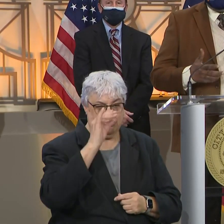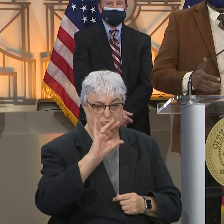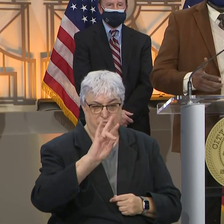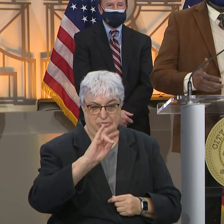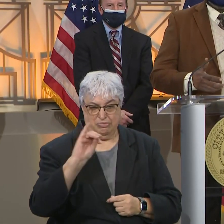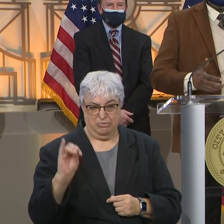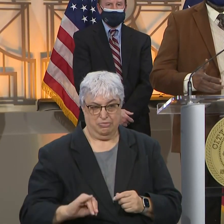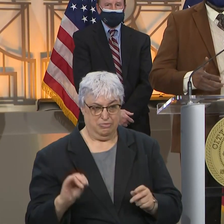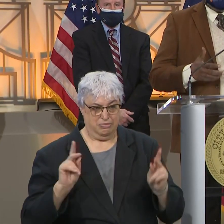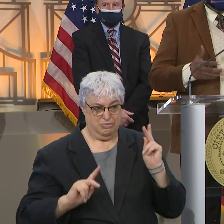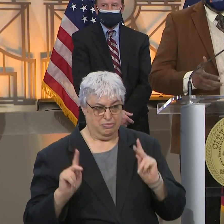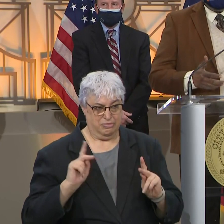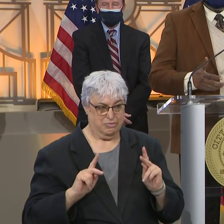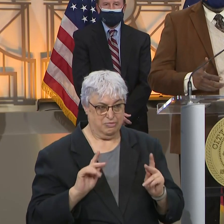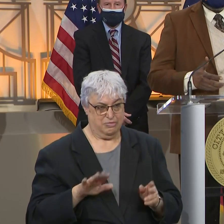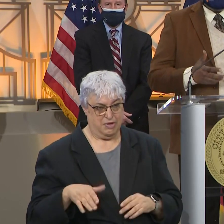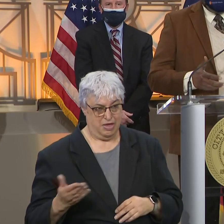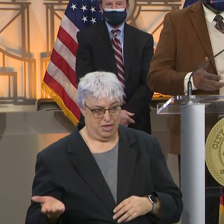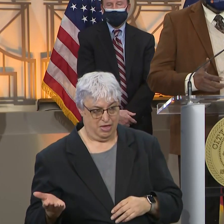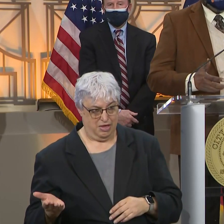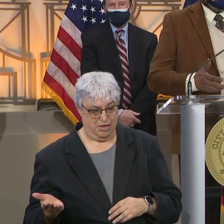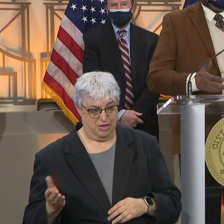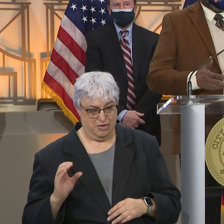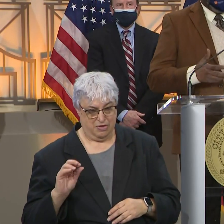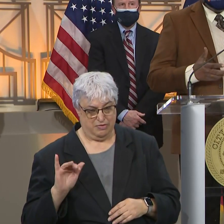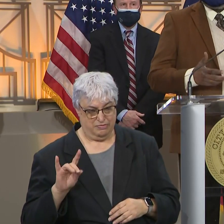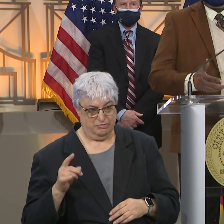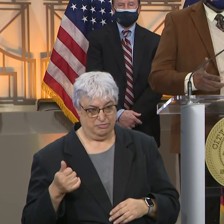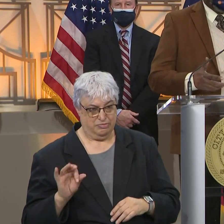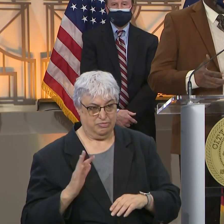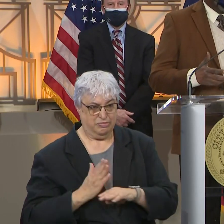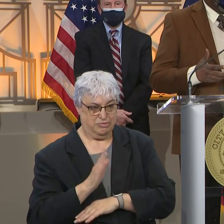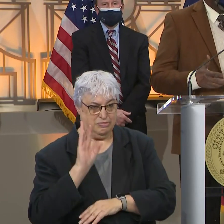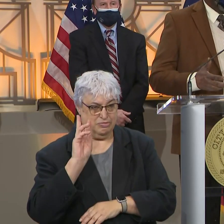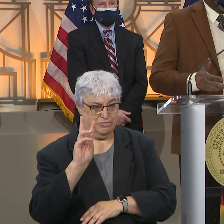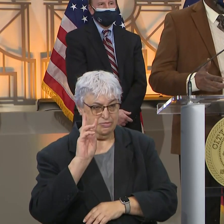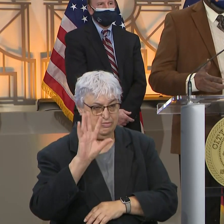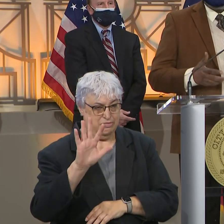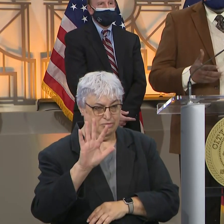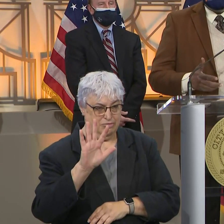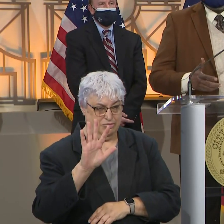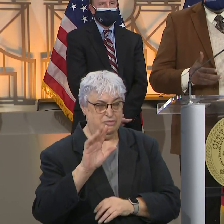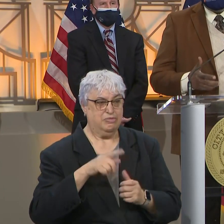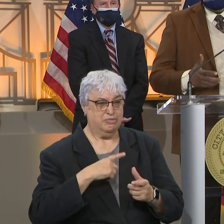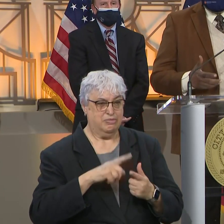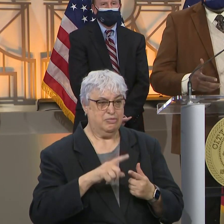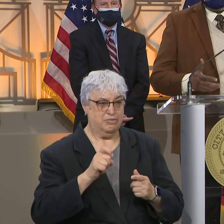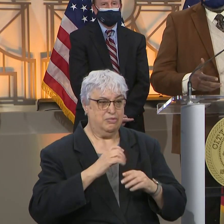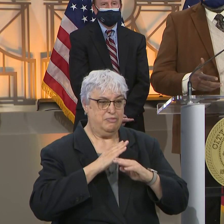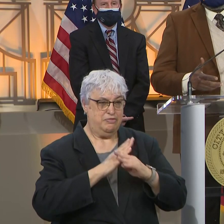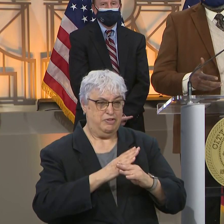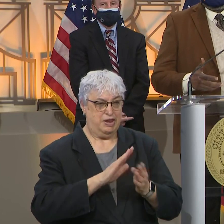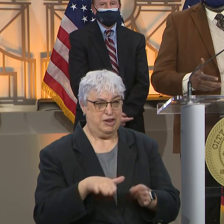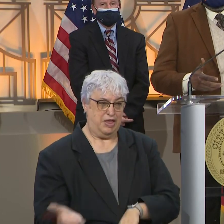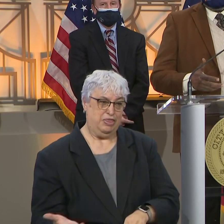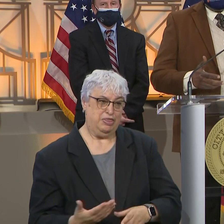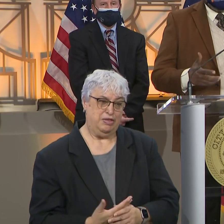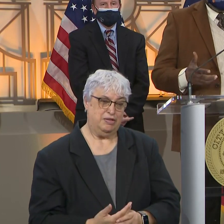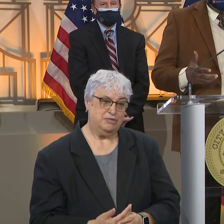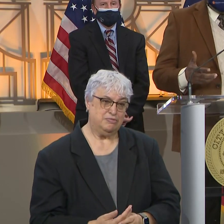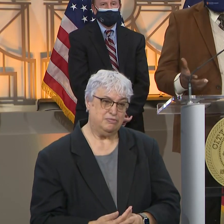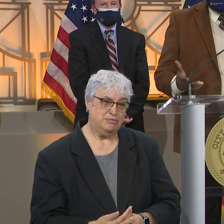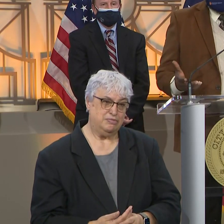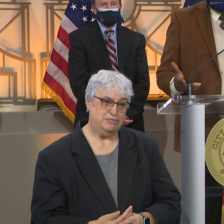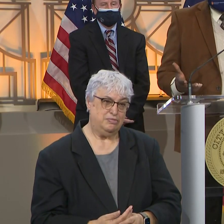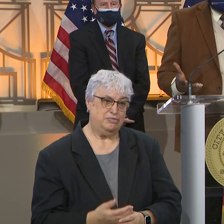of the individuals that die from COVID are over 65 years old, then you want to prevent death. And